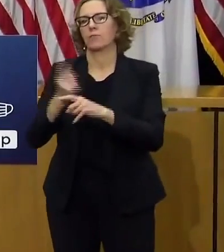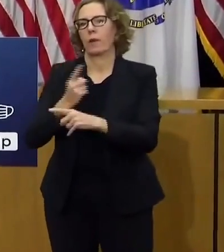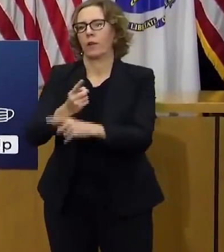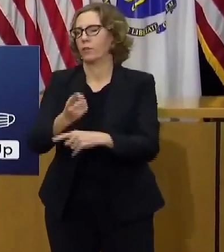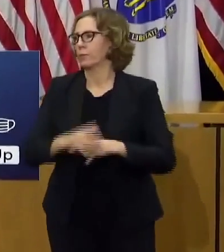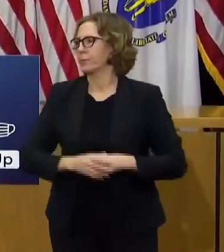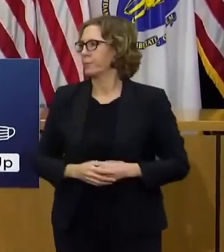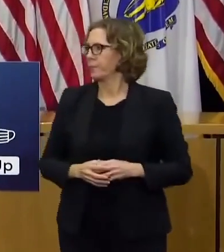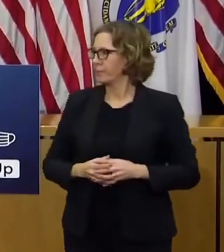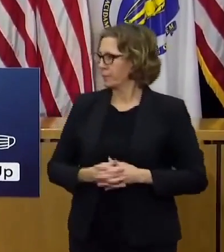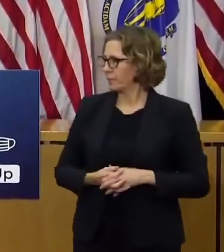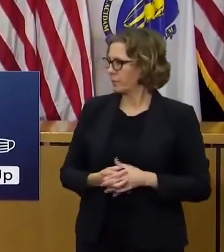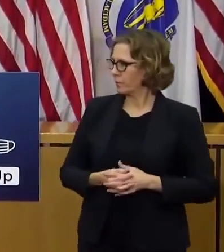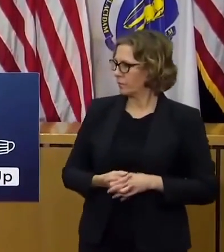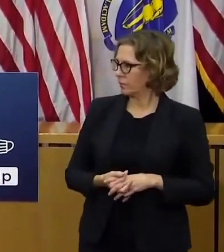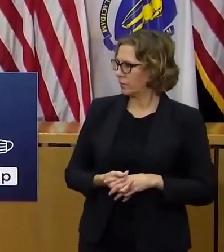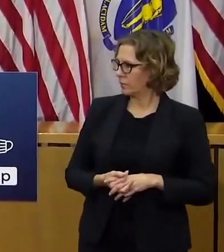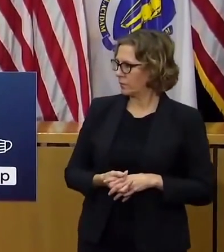yeah there